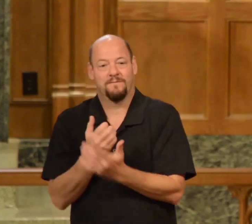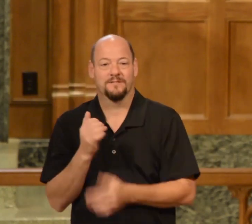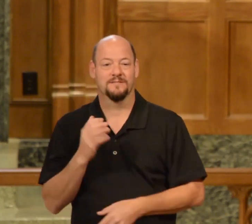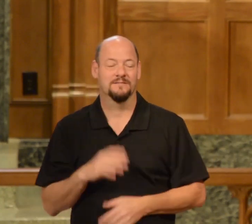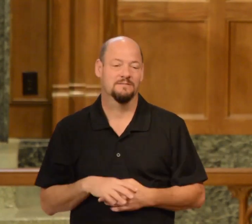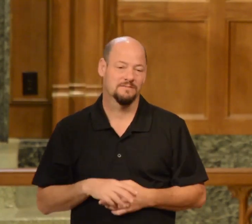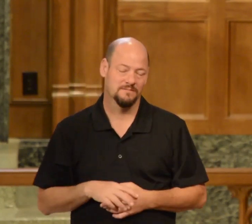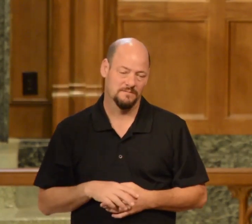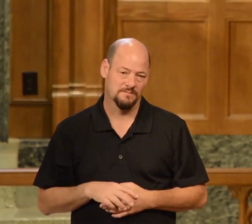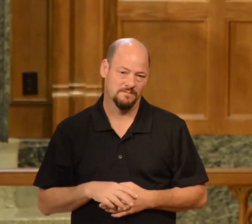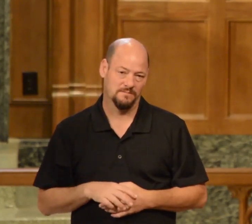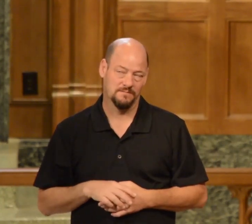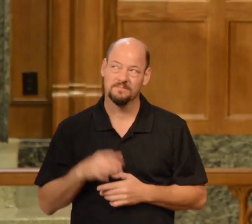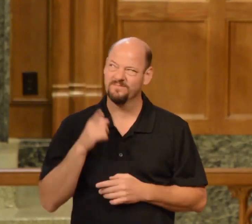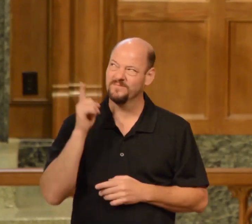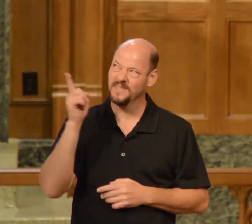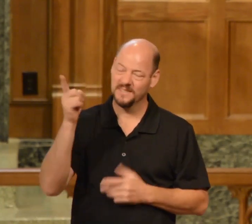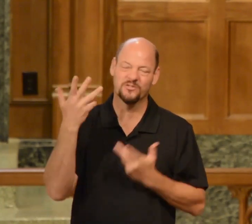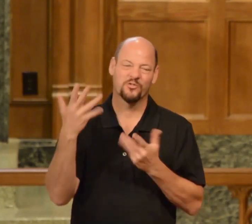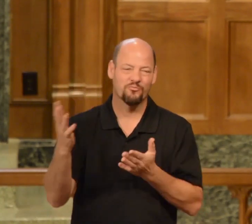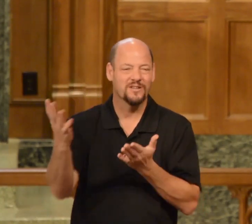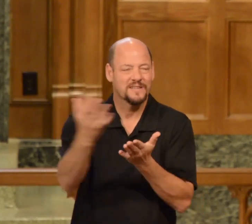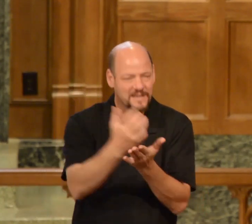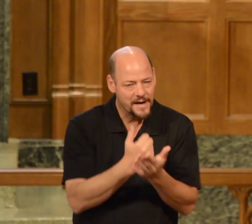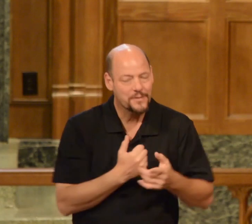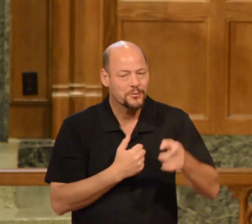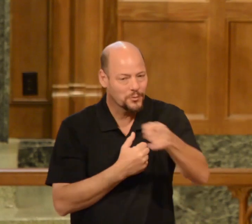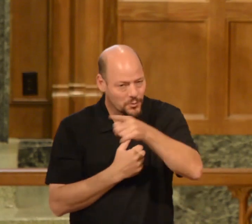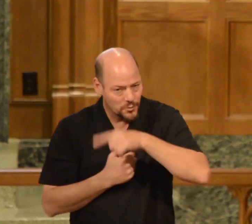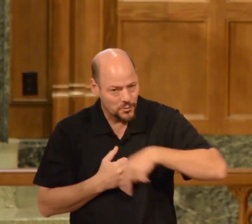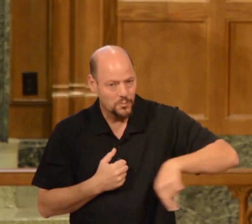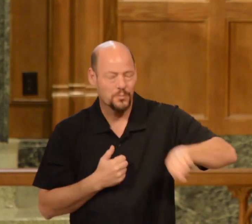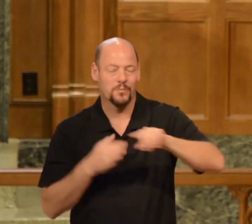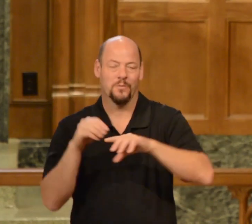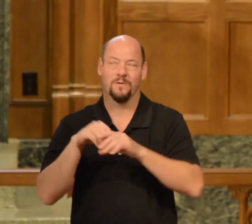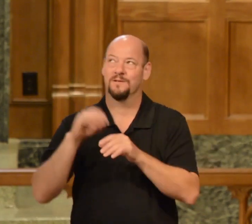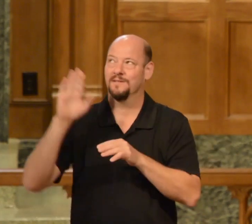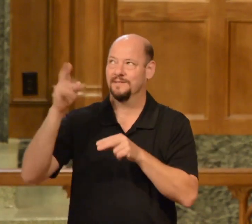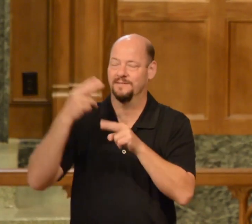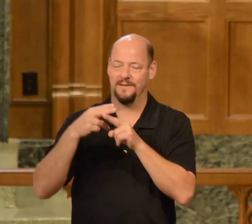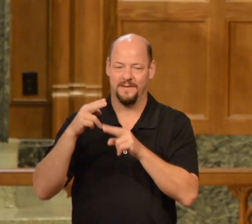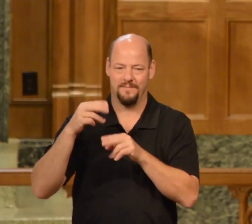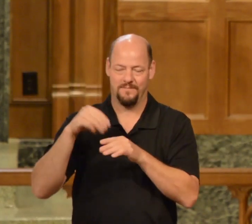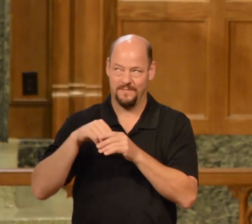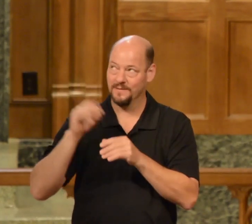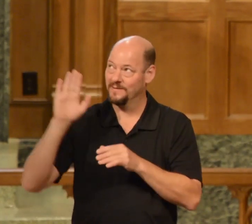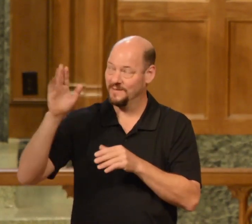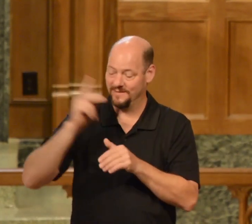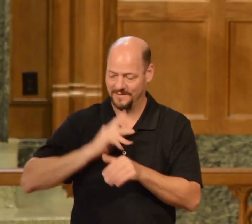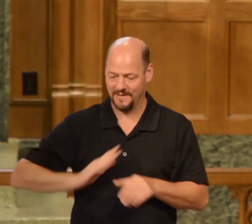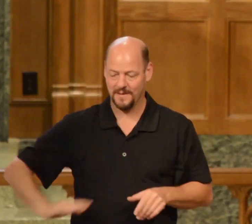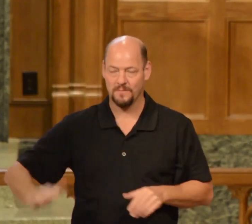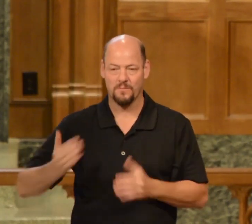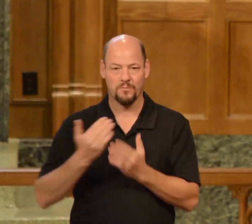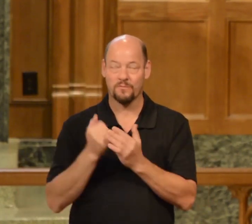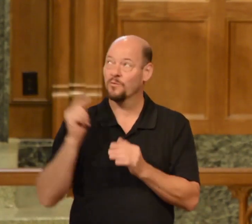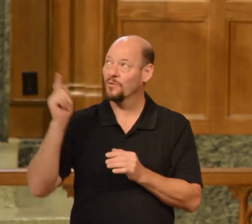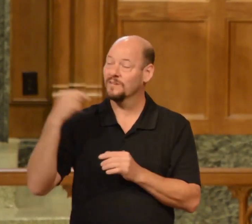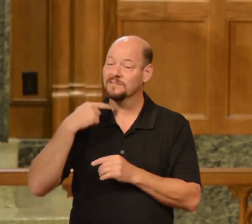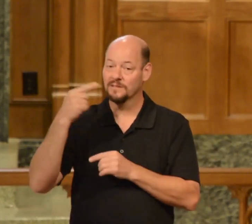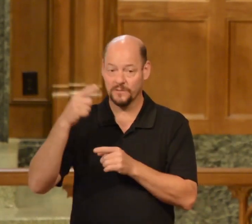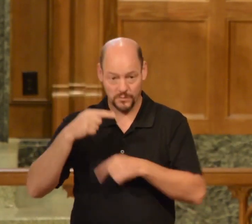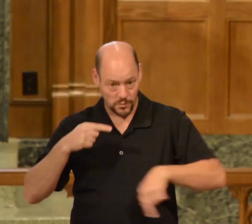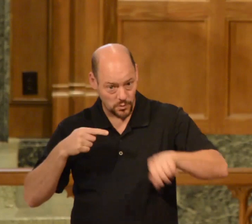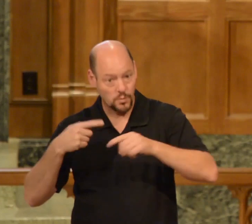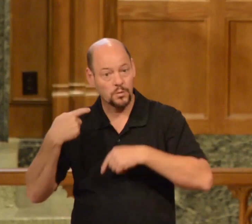already gathered you in his name in and into his kingdom before he tells you to look at the